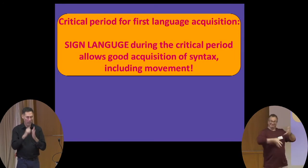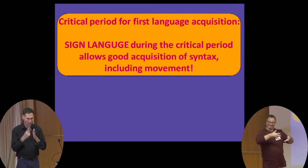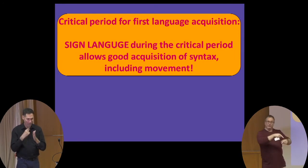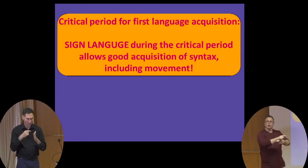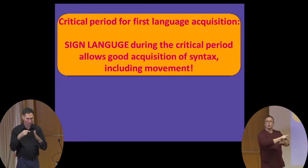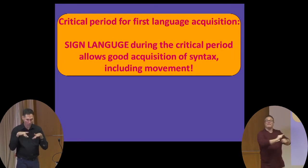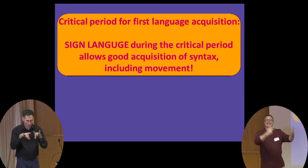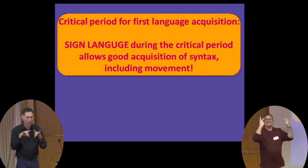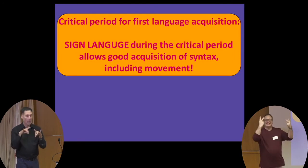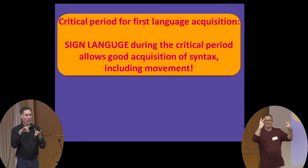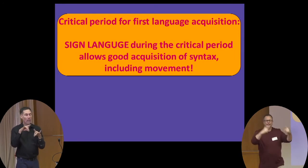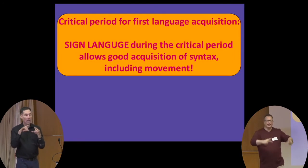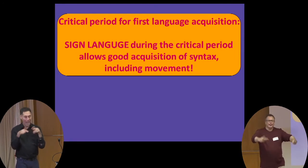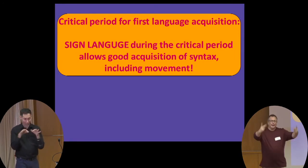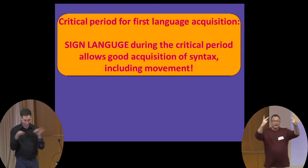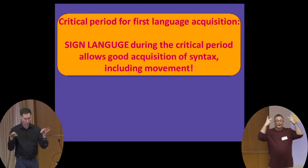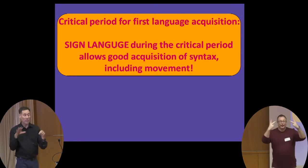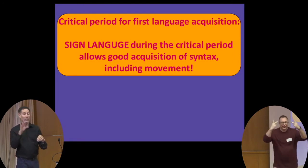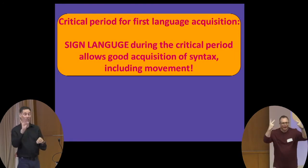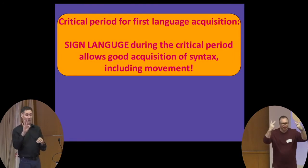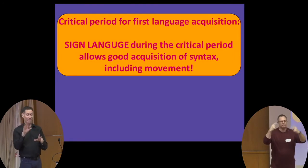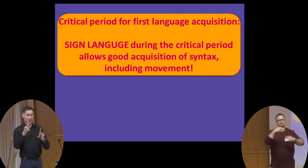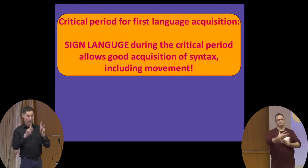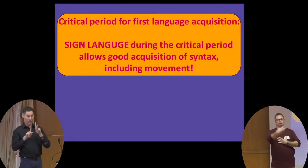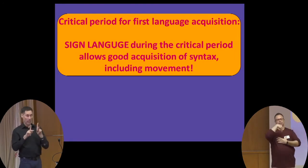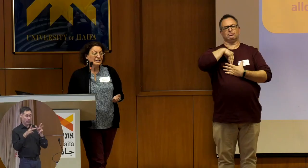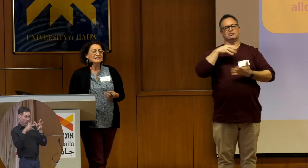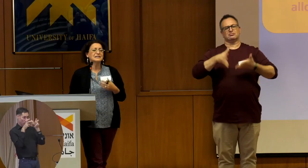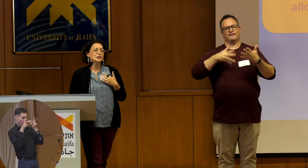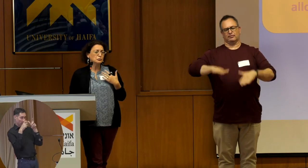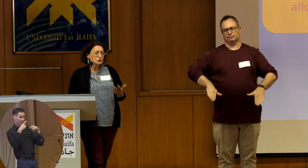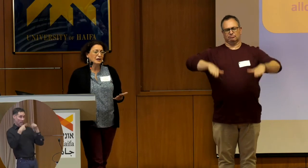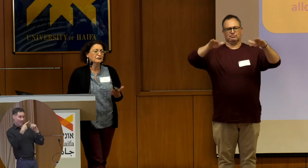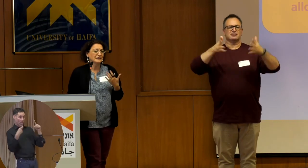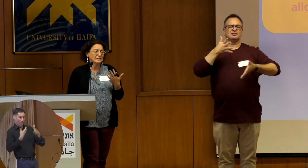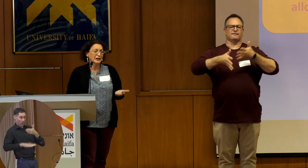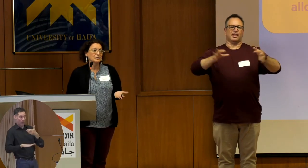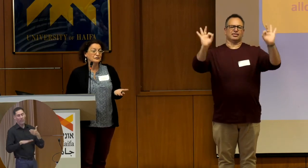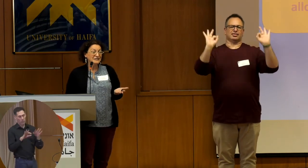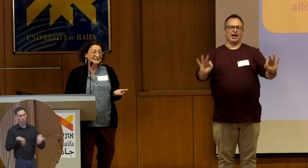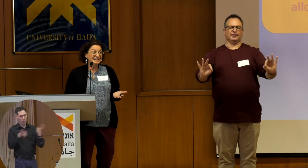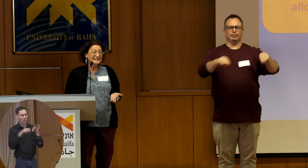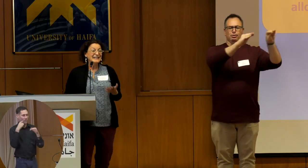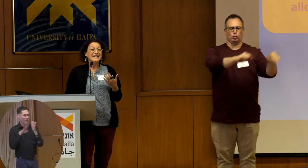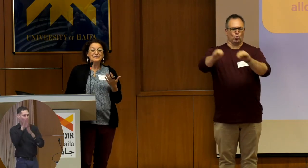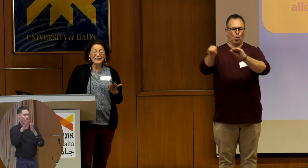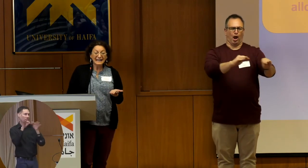if people receive sign language from birth, this is crucial for the development of syntax. And if they